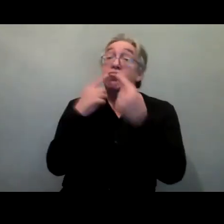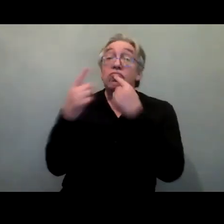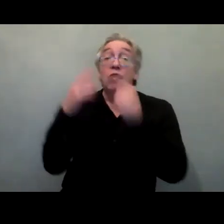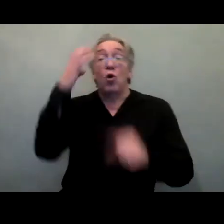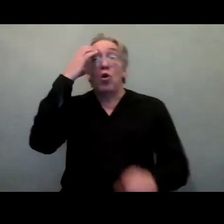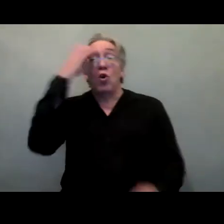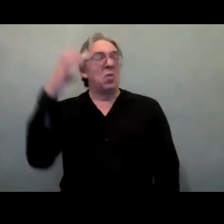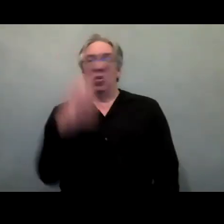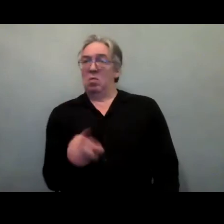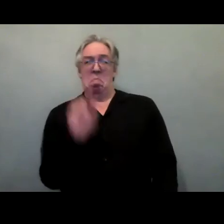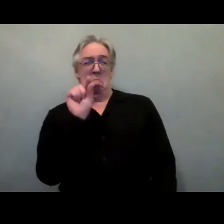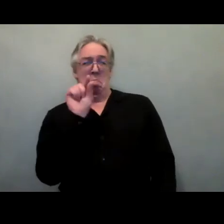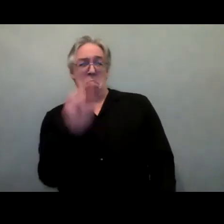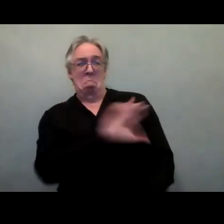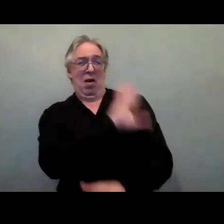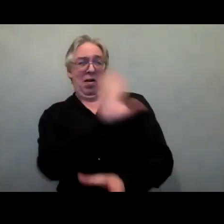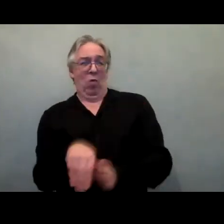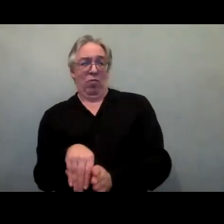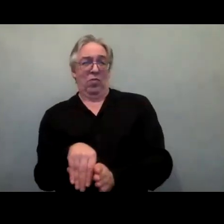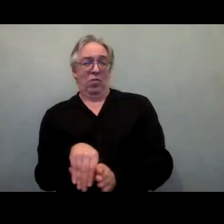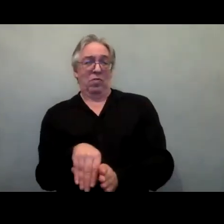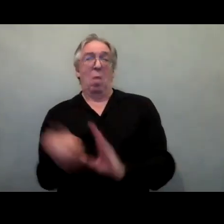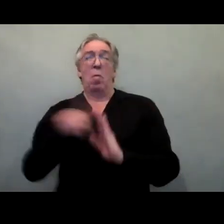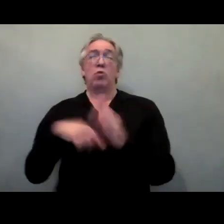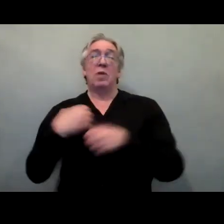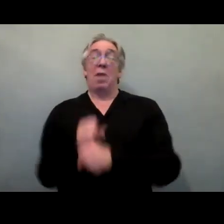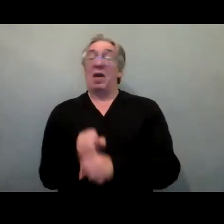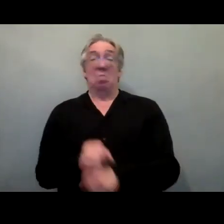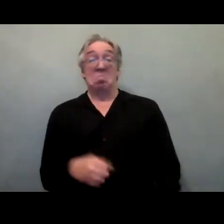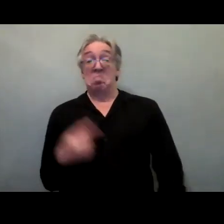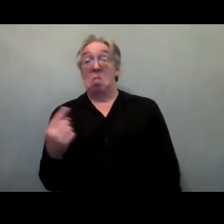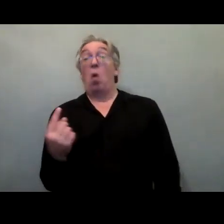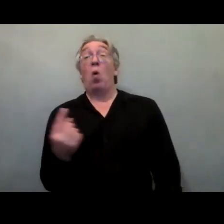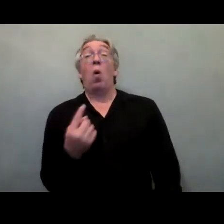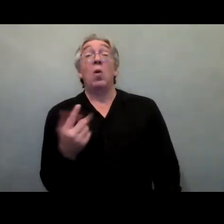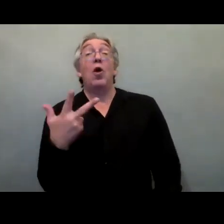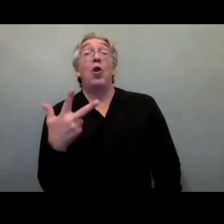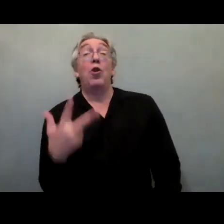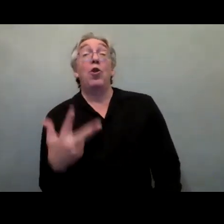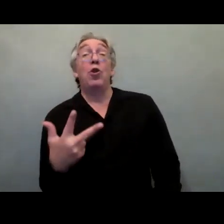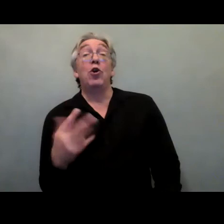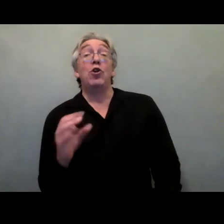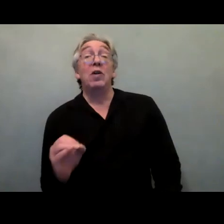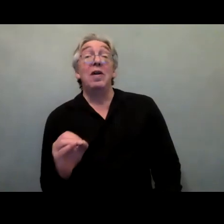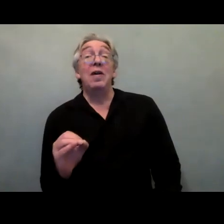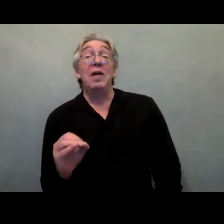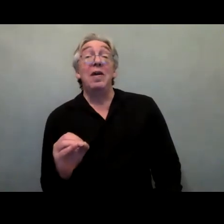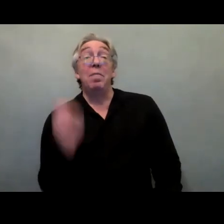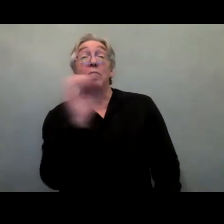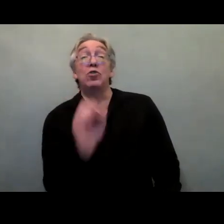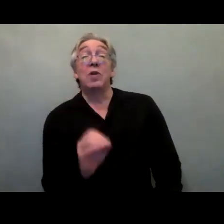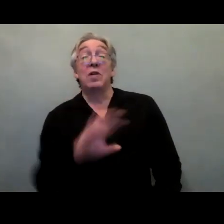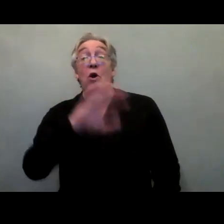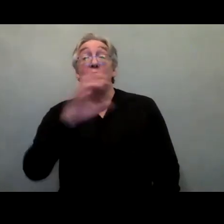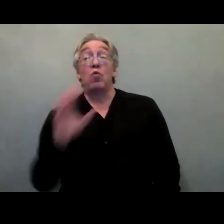low. In only about 30 percent of countries, there has been engagement of civil